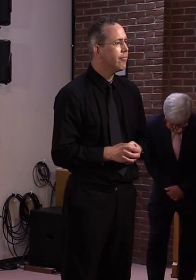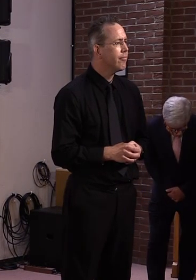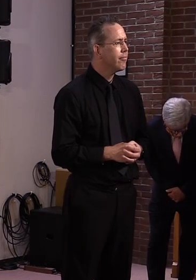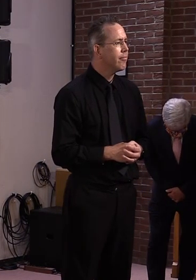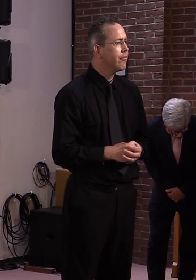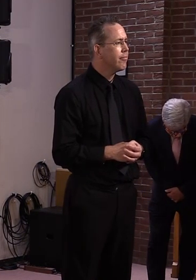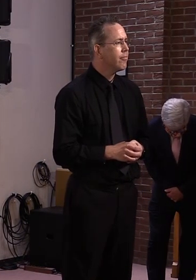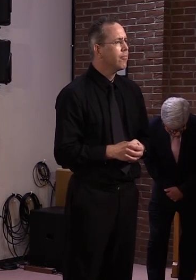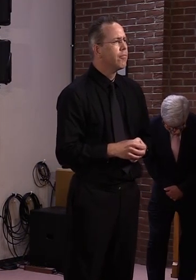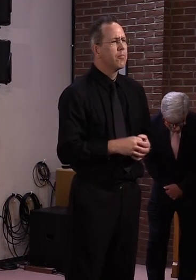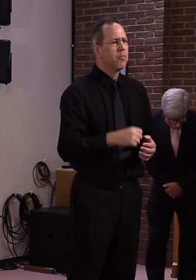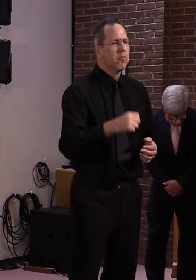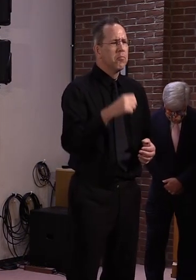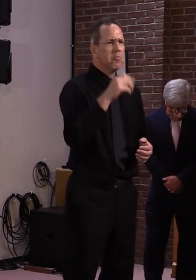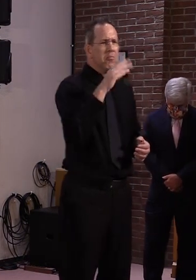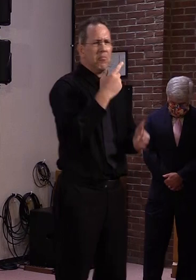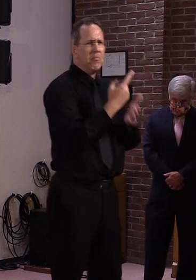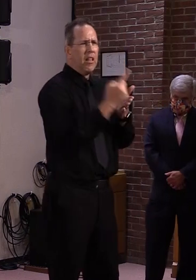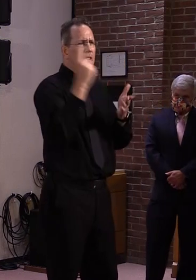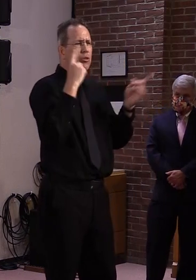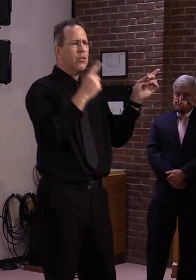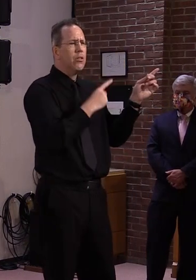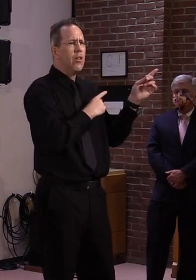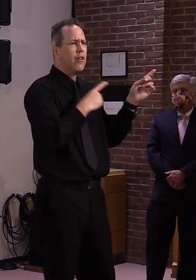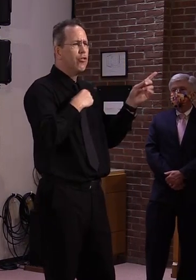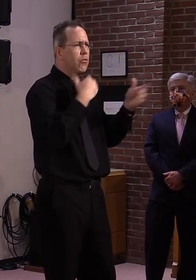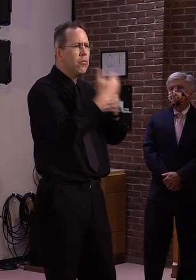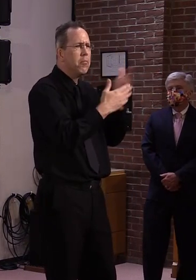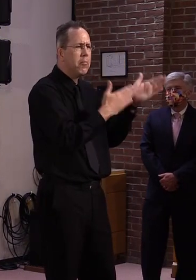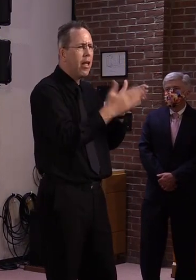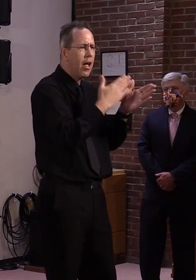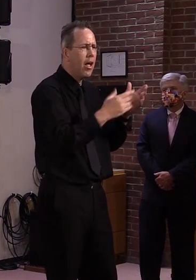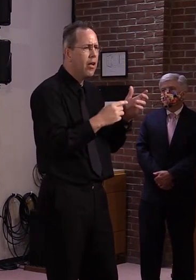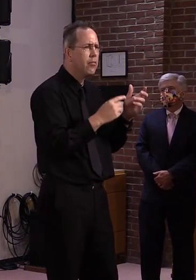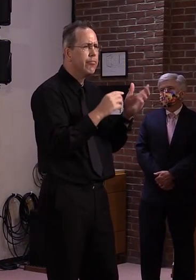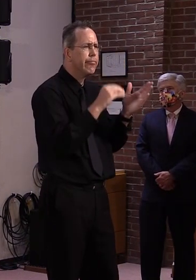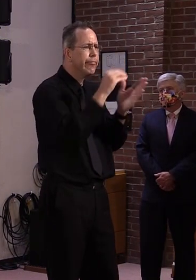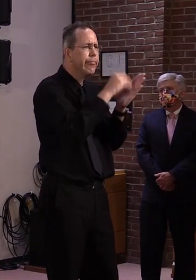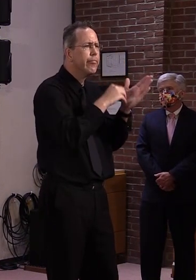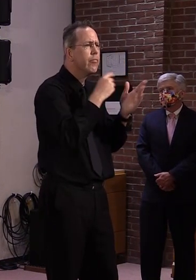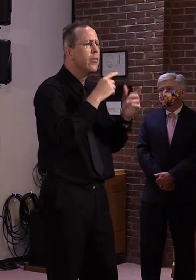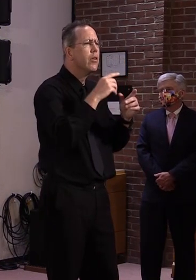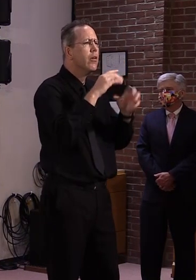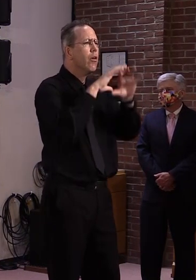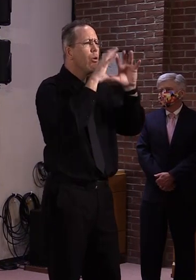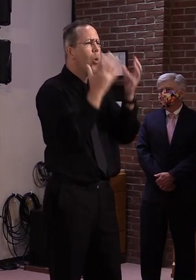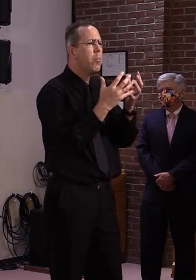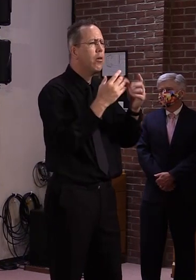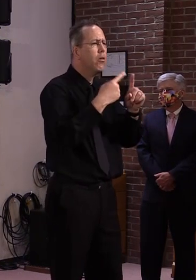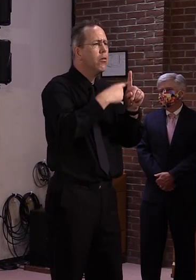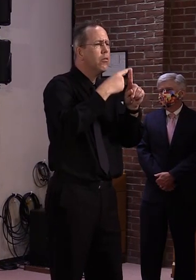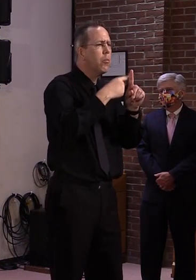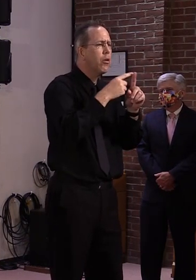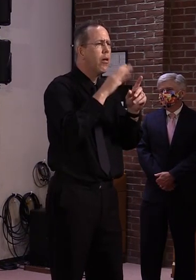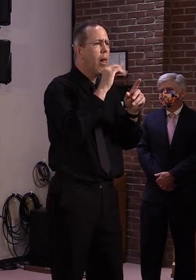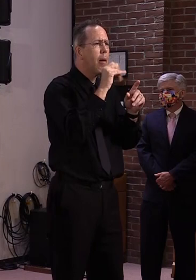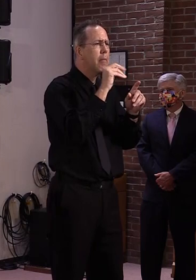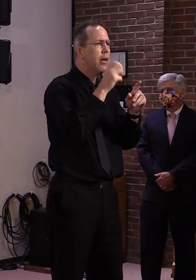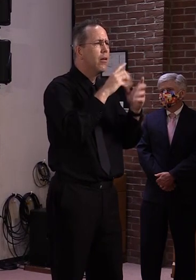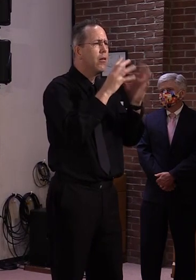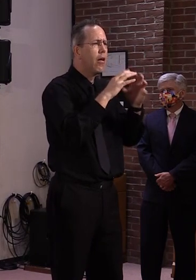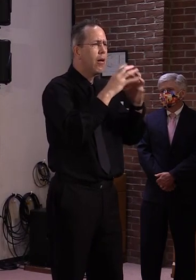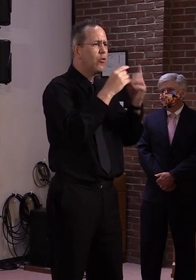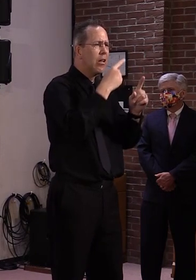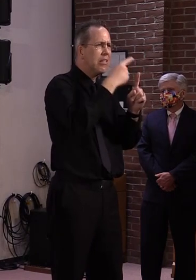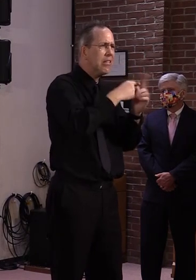the final version is funded or not? Or are there other veto worthy concerns there? Yeah. You know, we